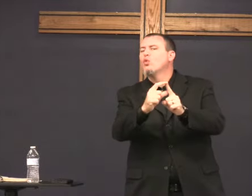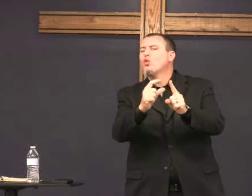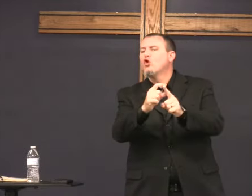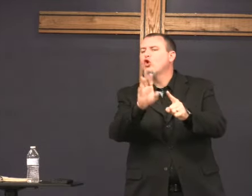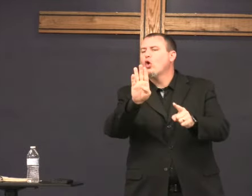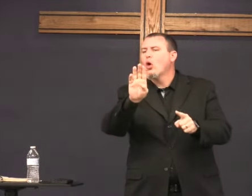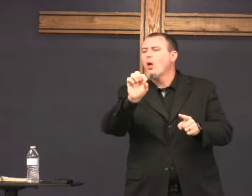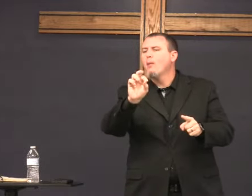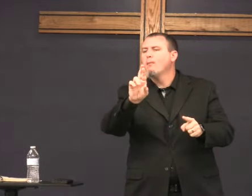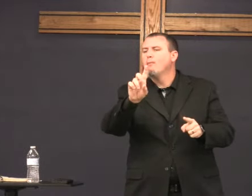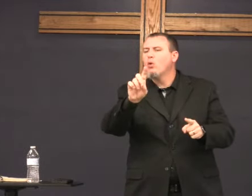what's the word?